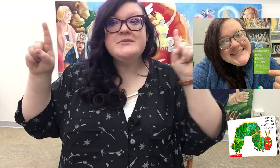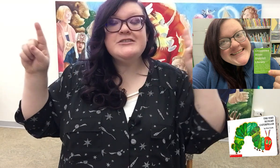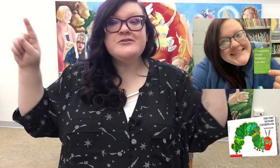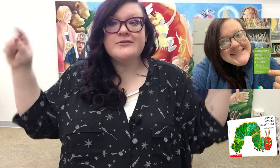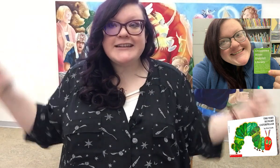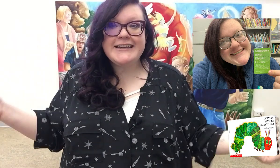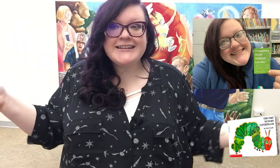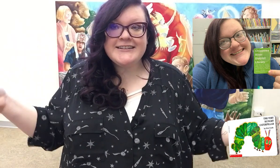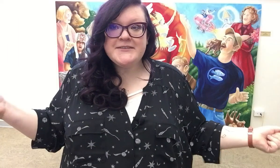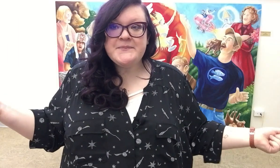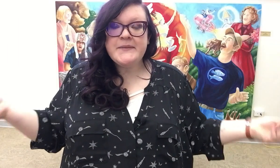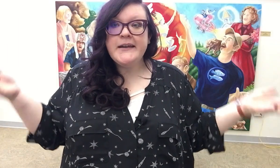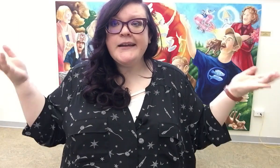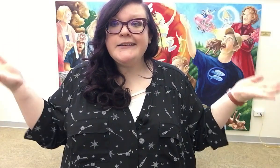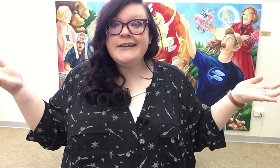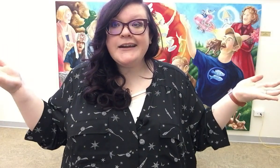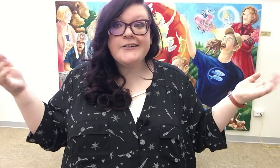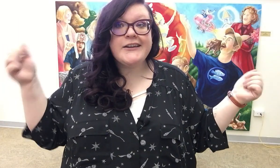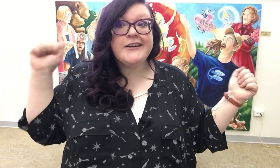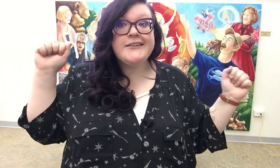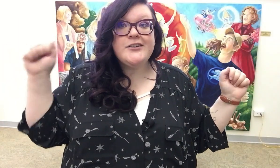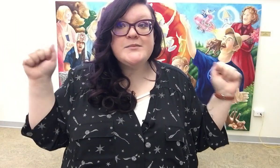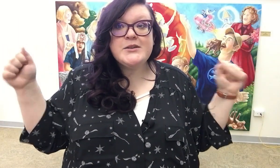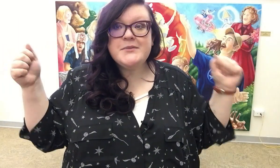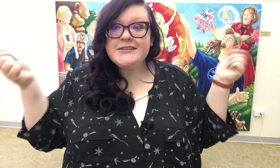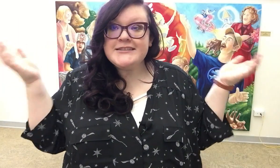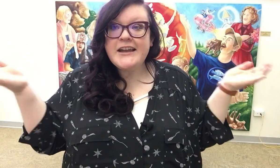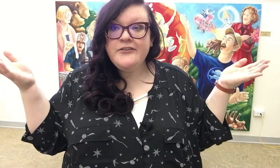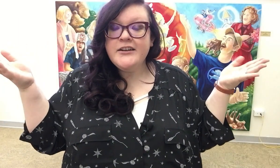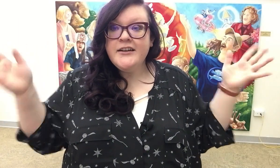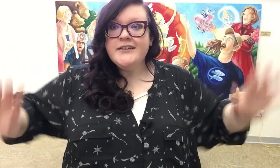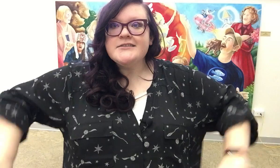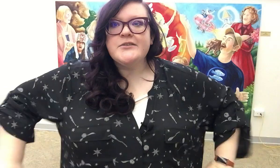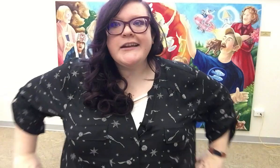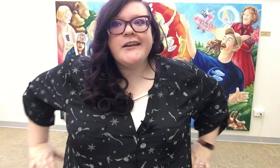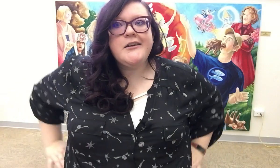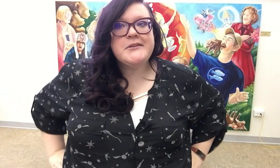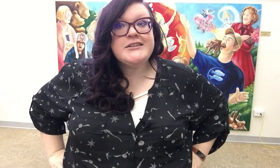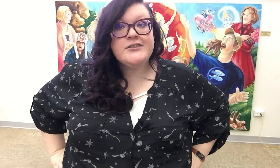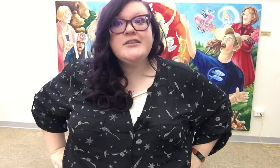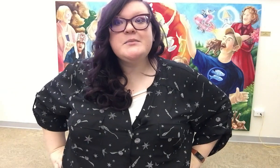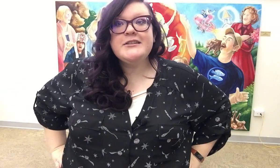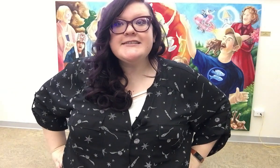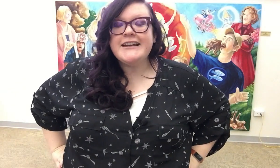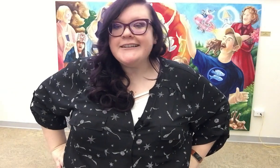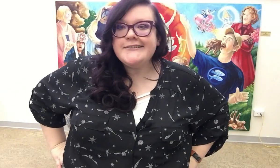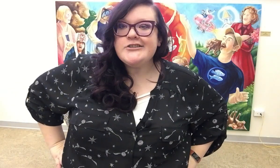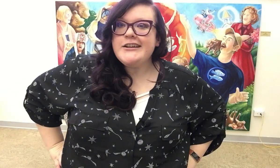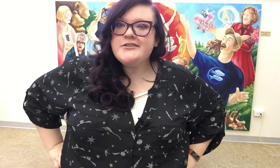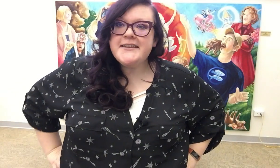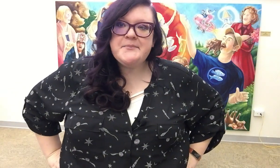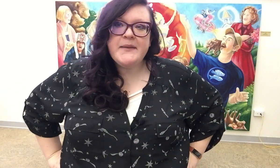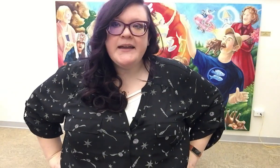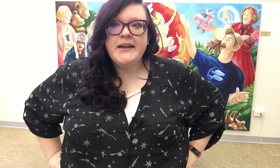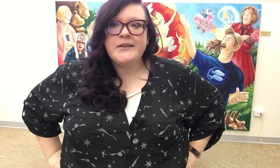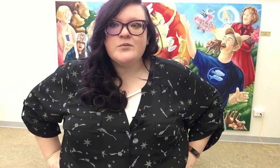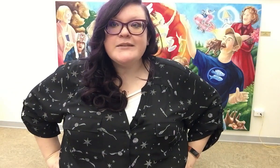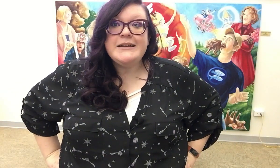to read. And now there are no more books left so they can all return their books and exchange them and read